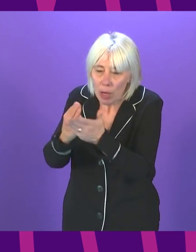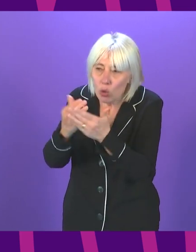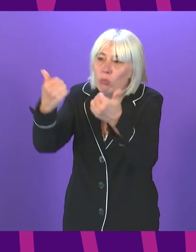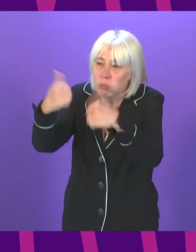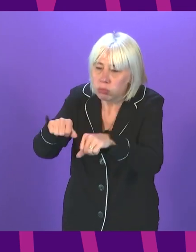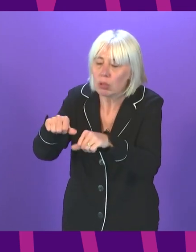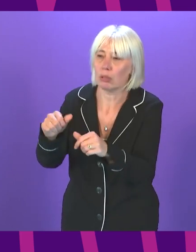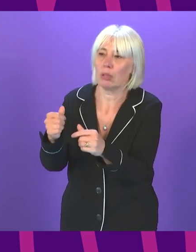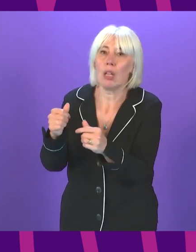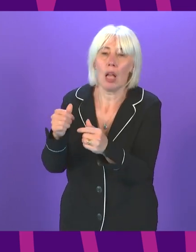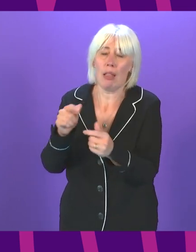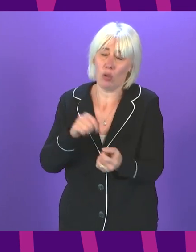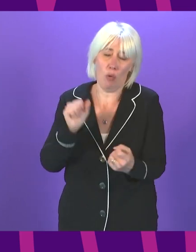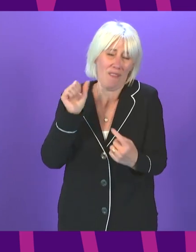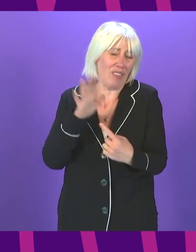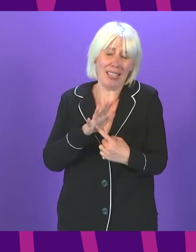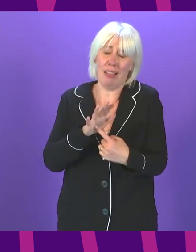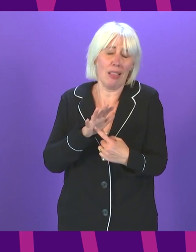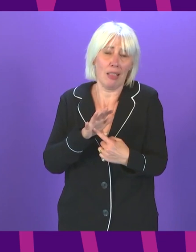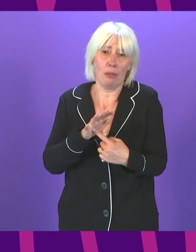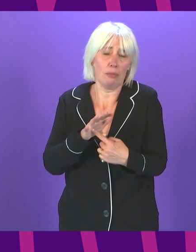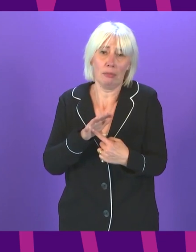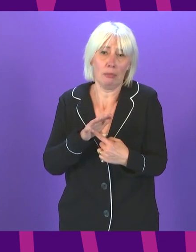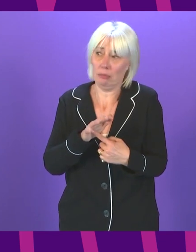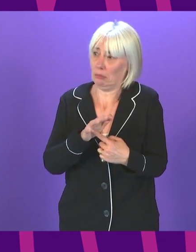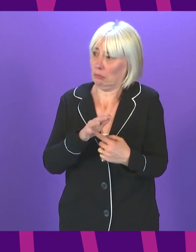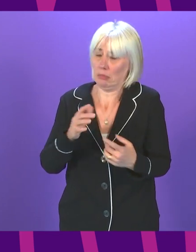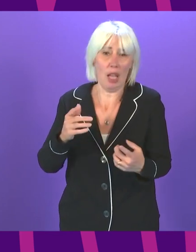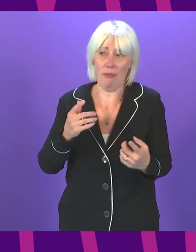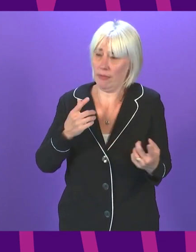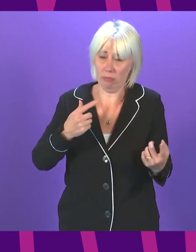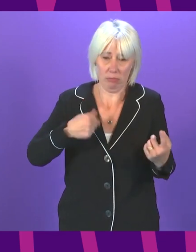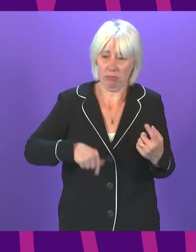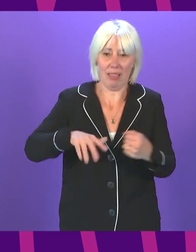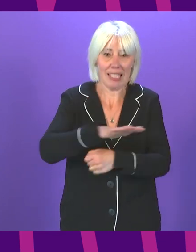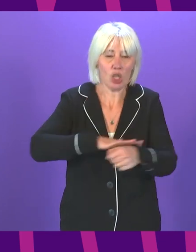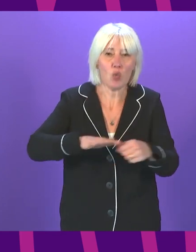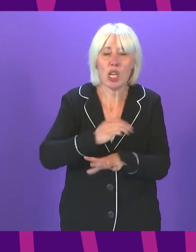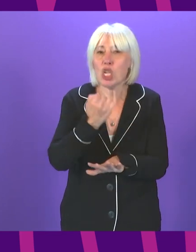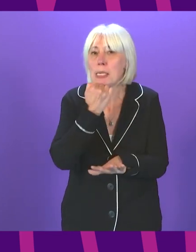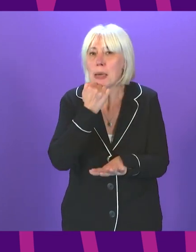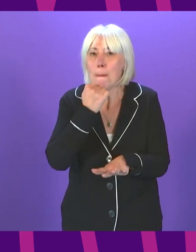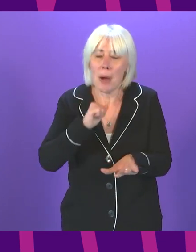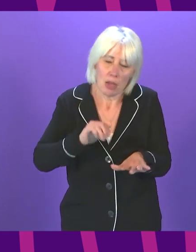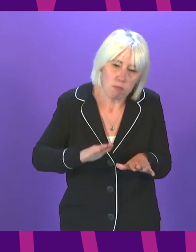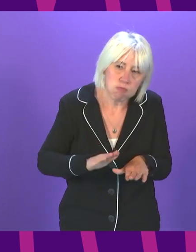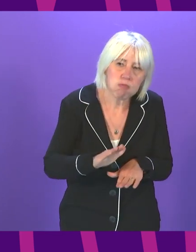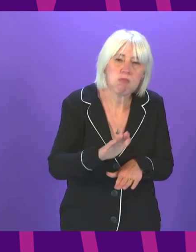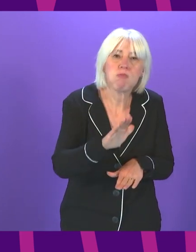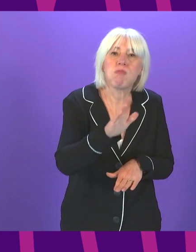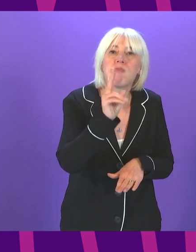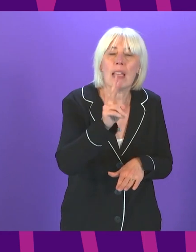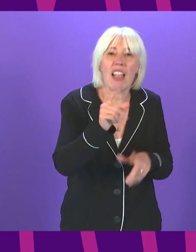as well. It is vital that, as long as we are in a situation of rising cases or high levels of cases,